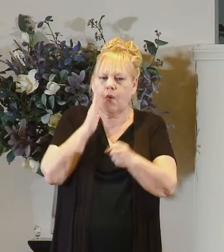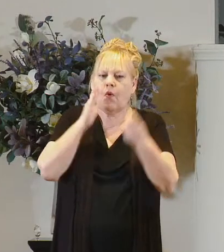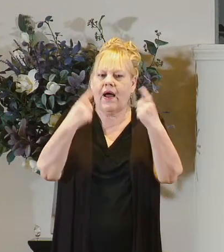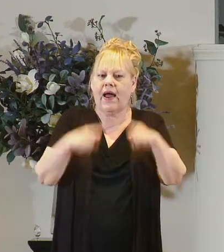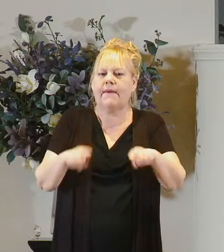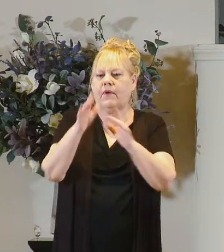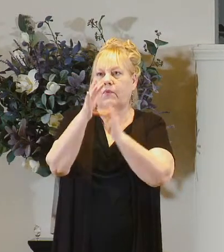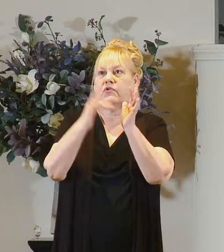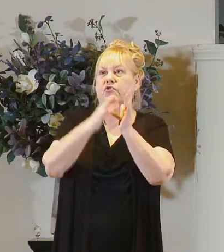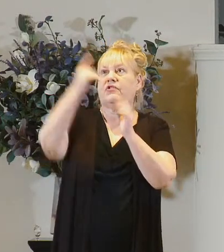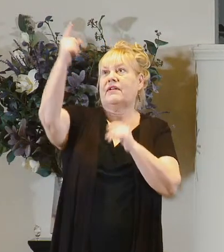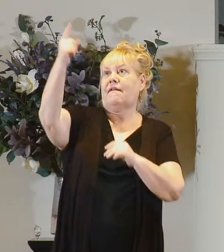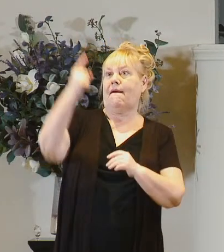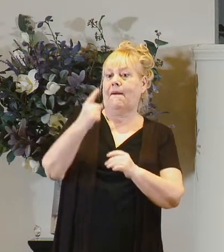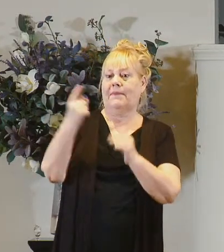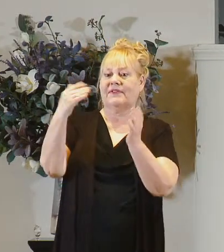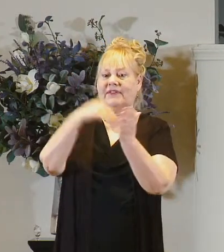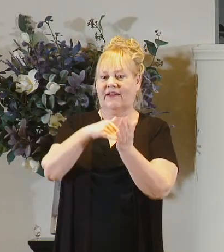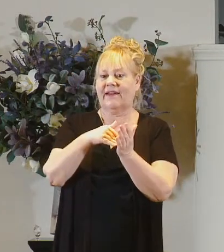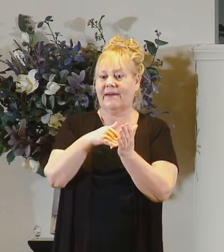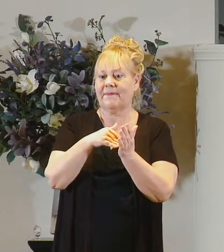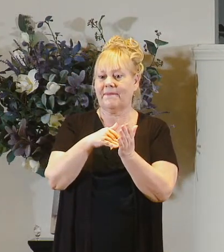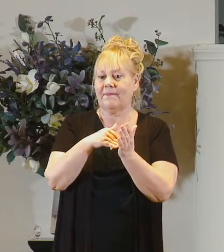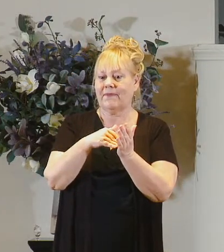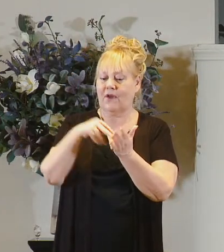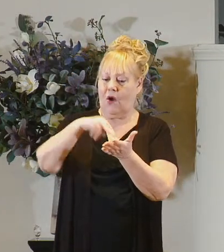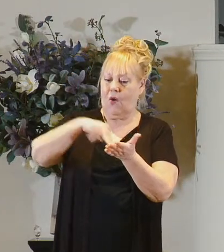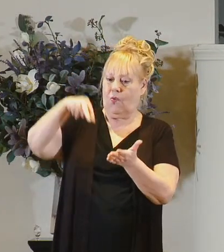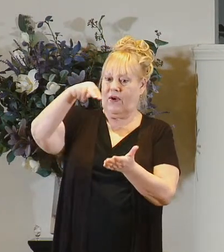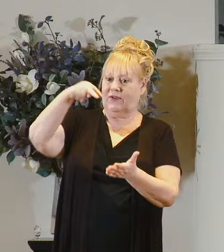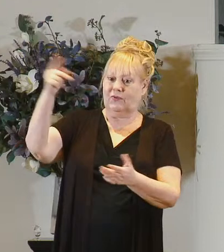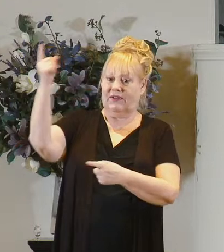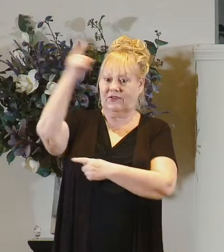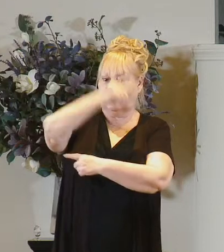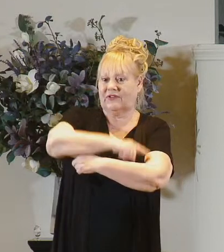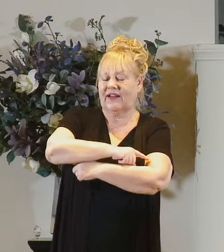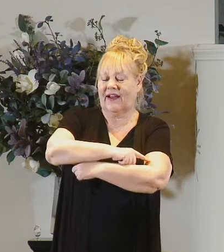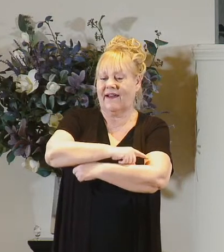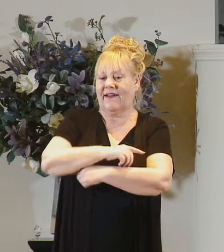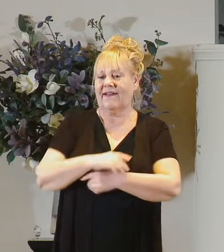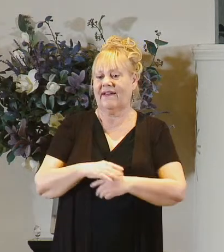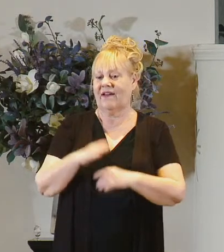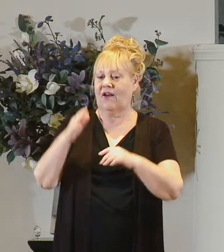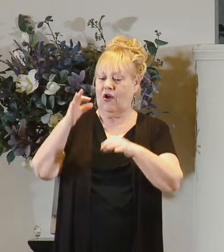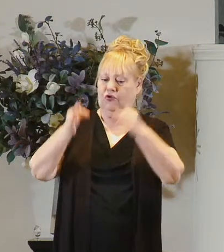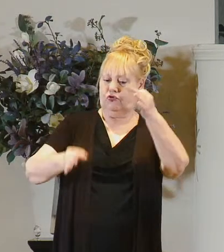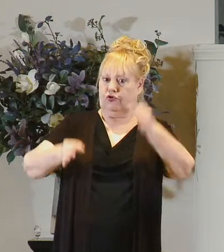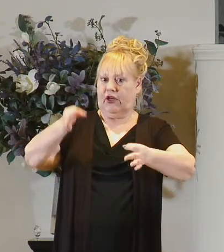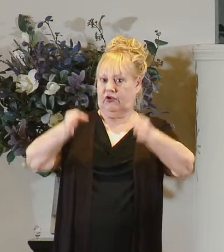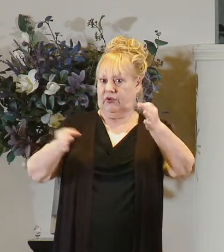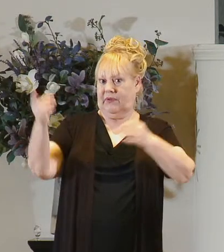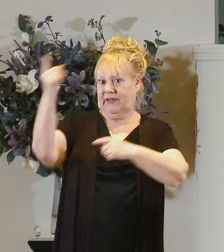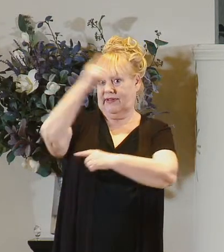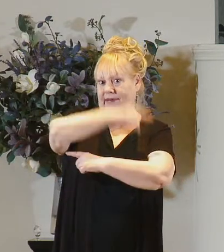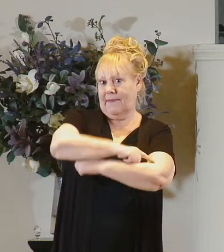when jesus comes back on resurrection day on judgment day